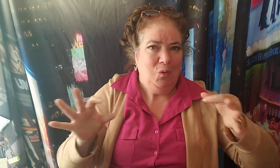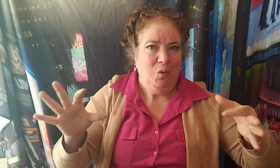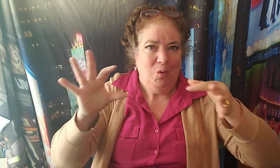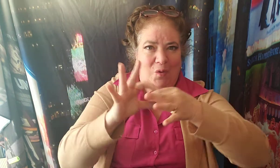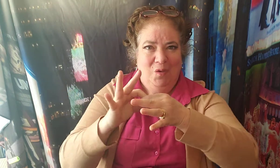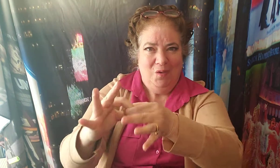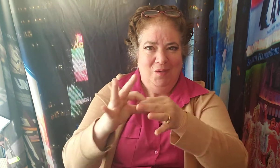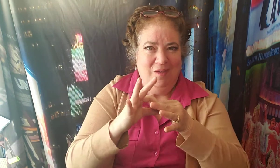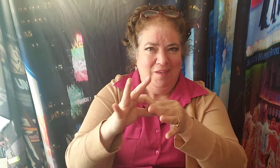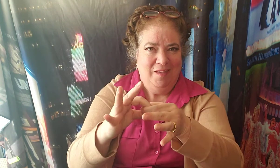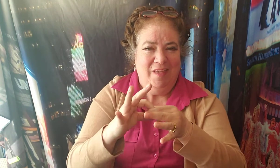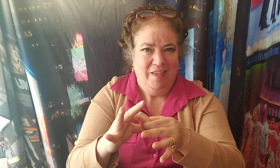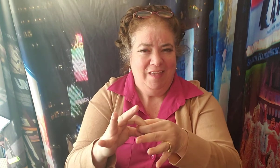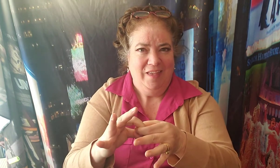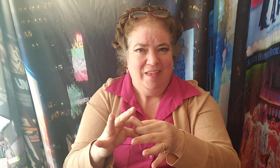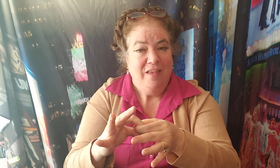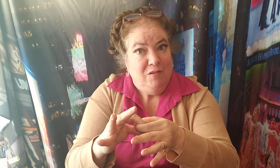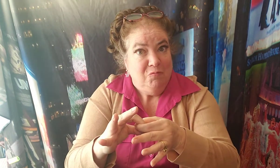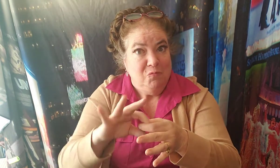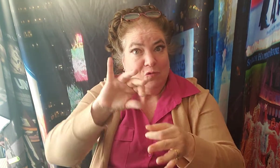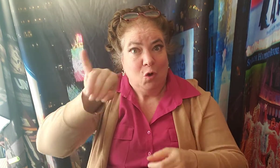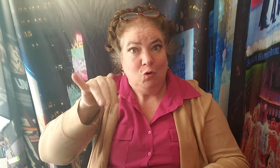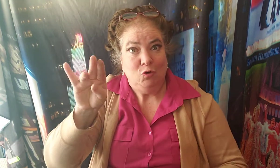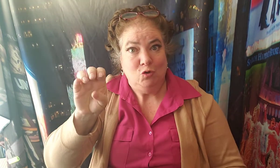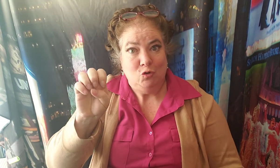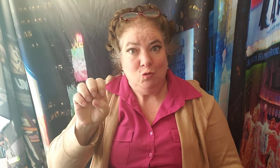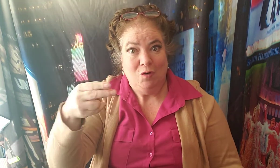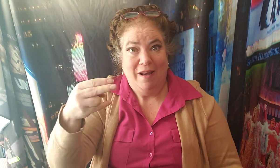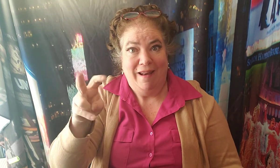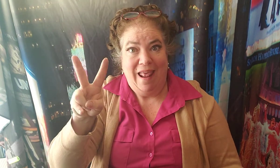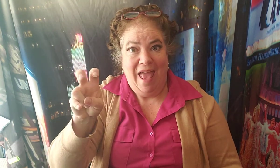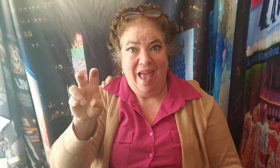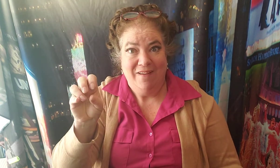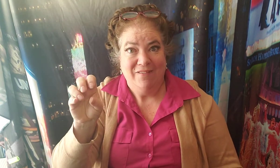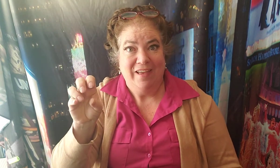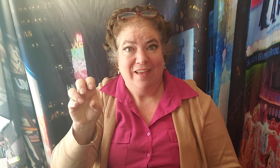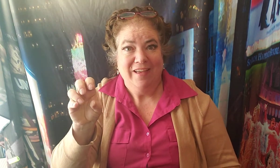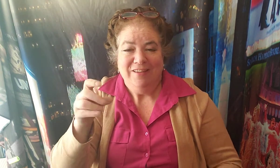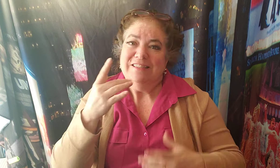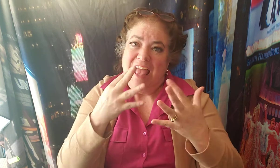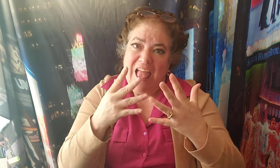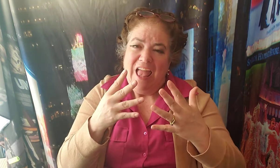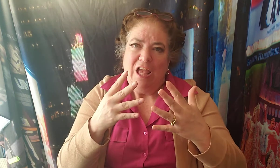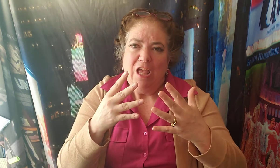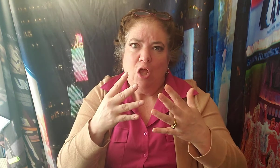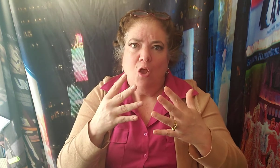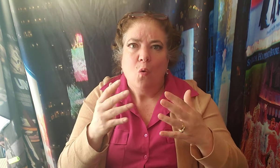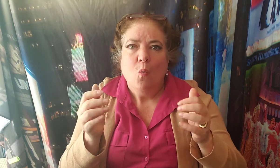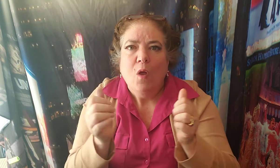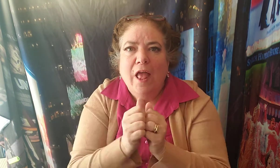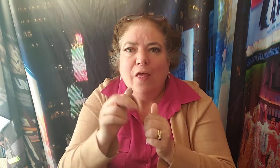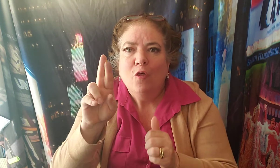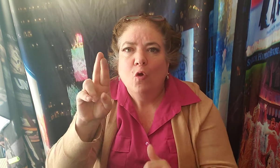So June sang along with Richard Rogers himself. The funny thing was, she didn't even know